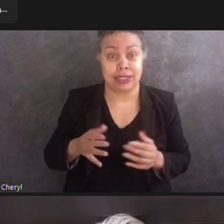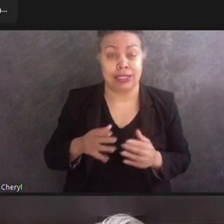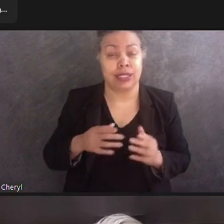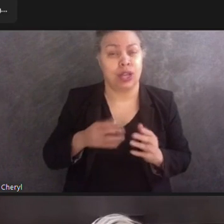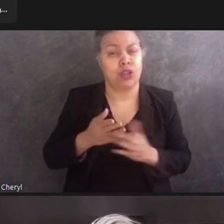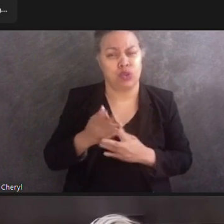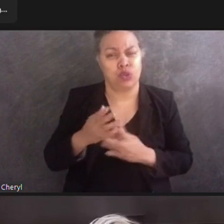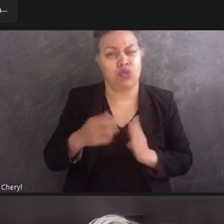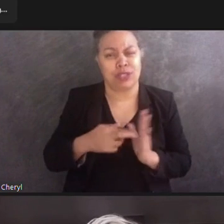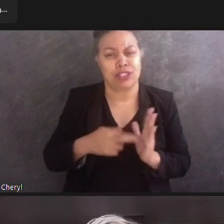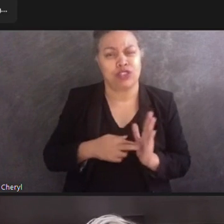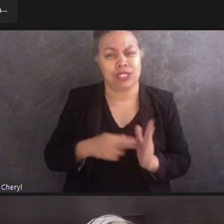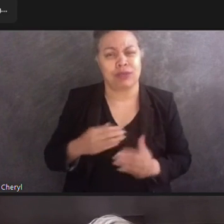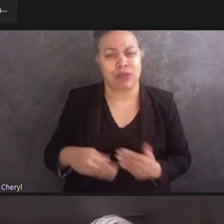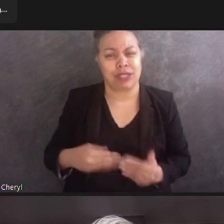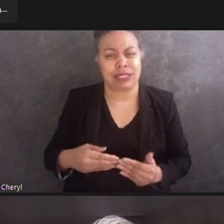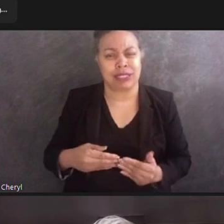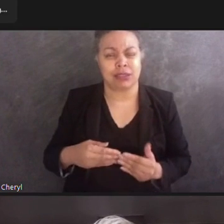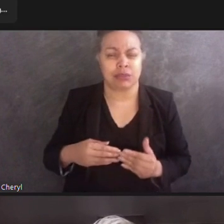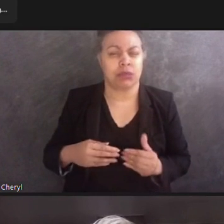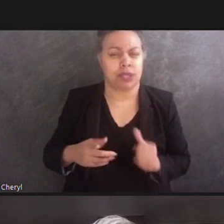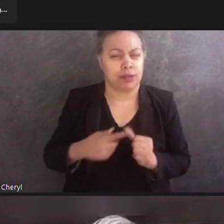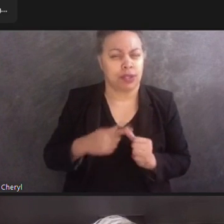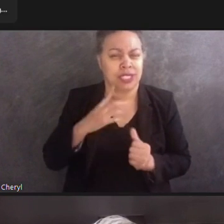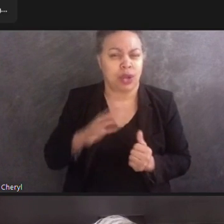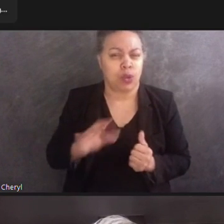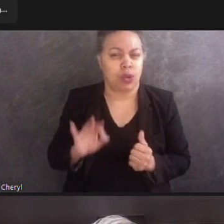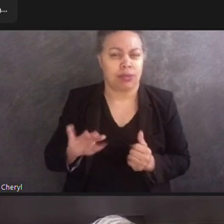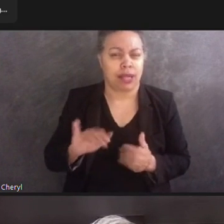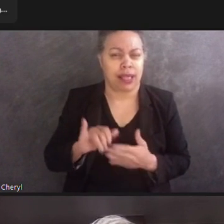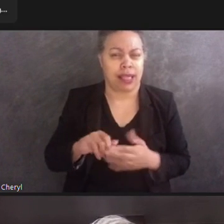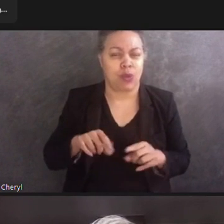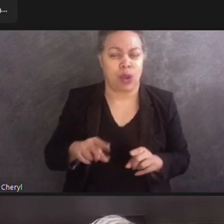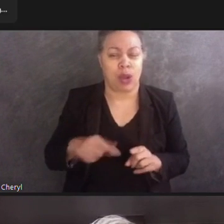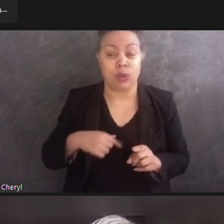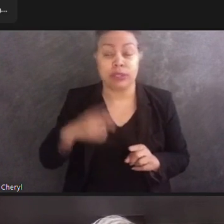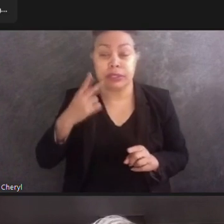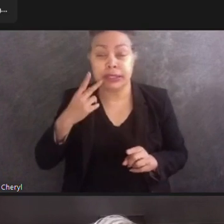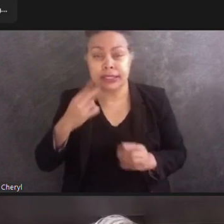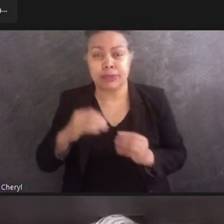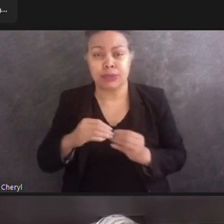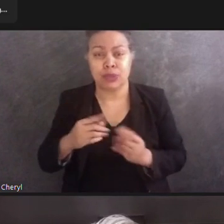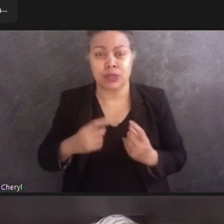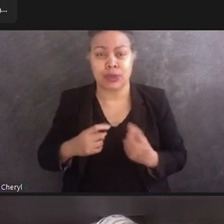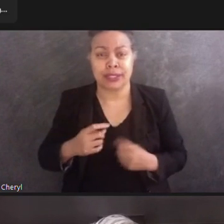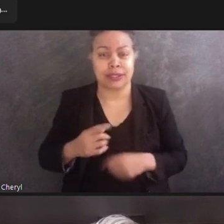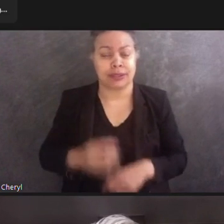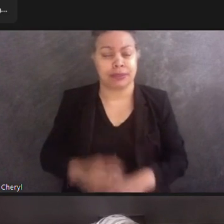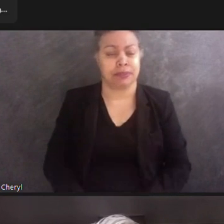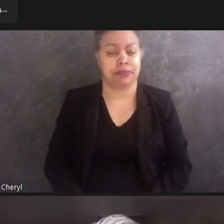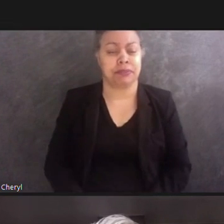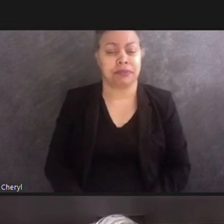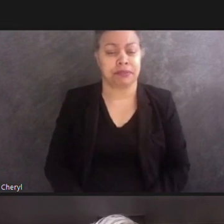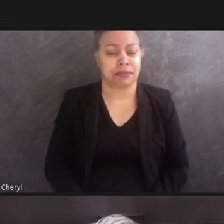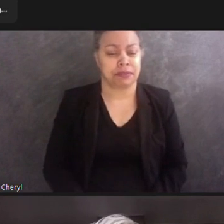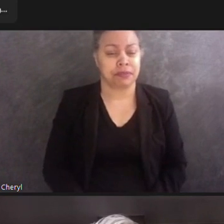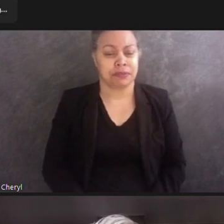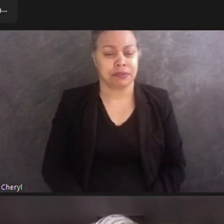I'm going to go ahead and start with one of those while we collect other questions from the audience. So I will start with,